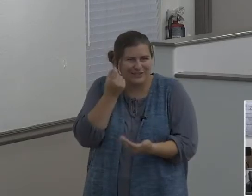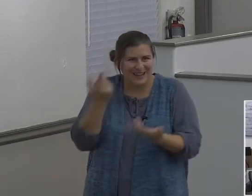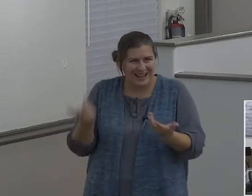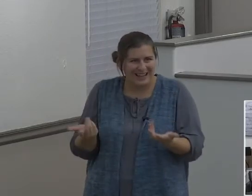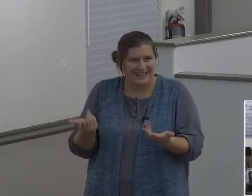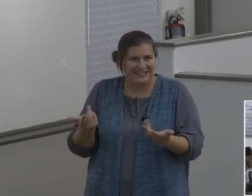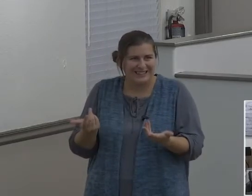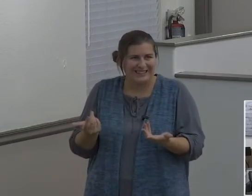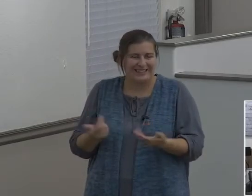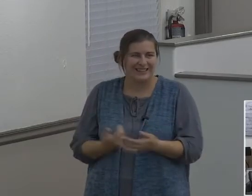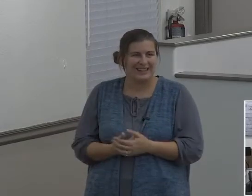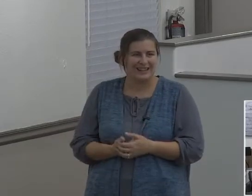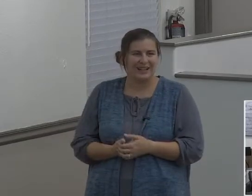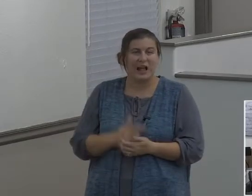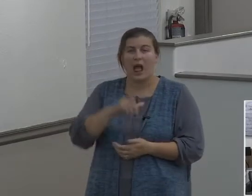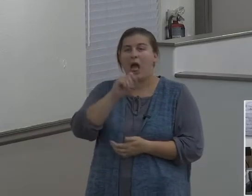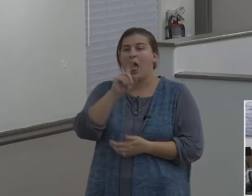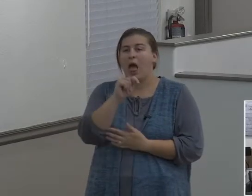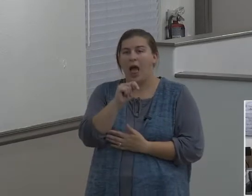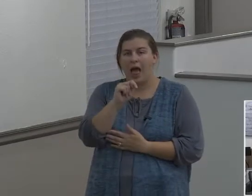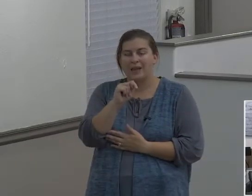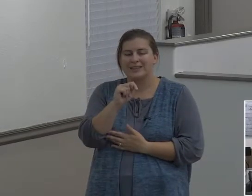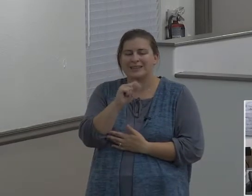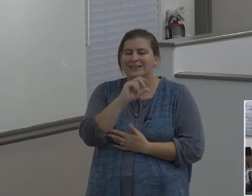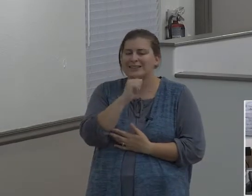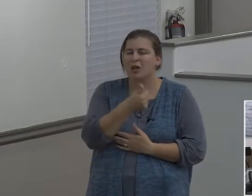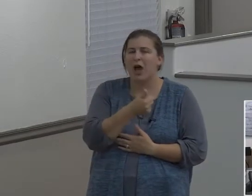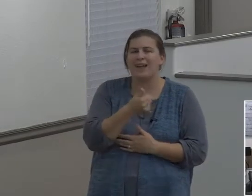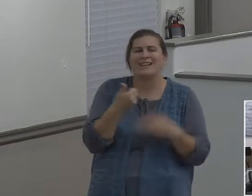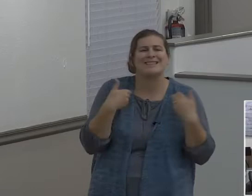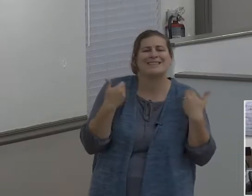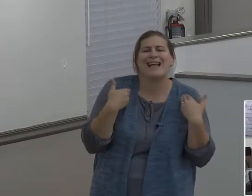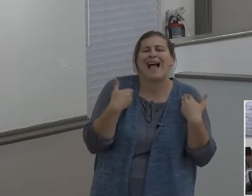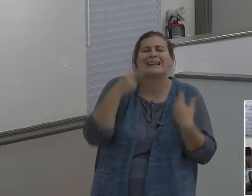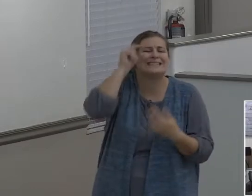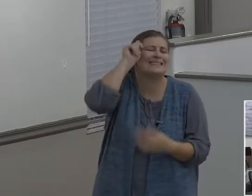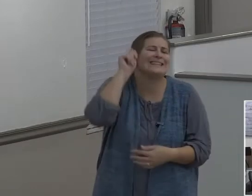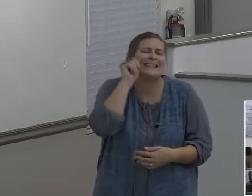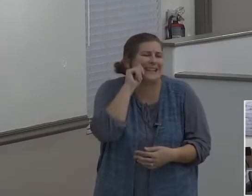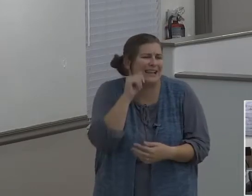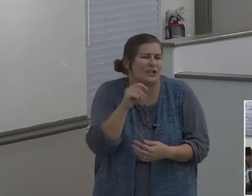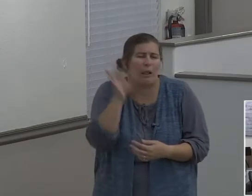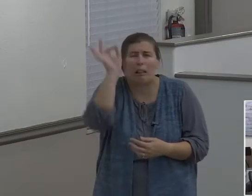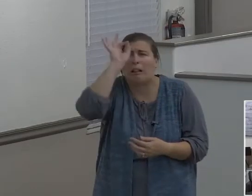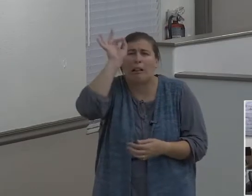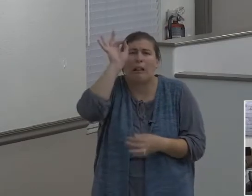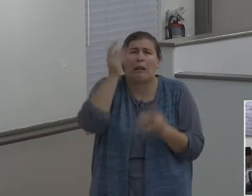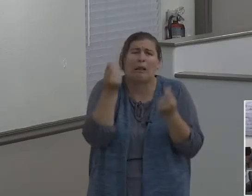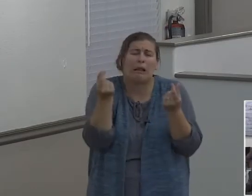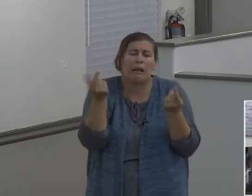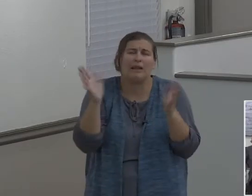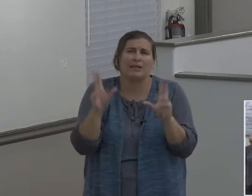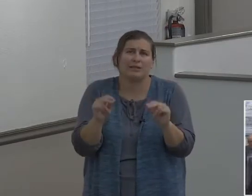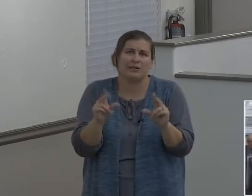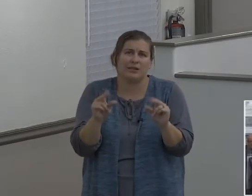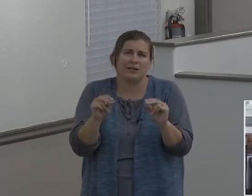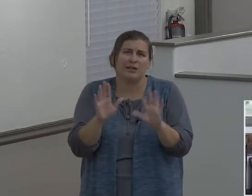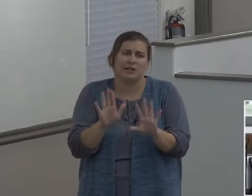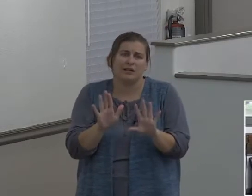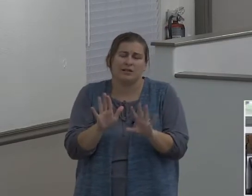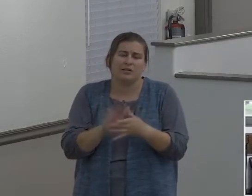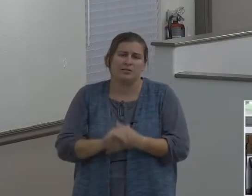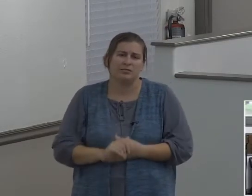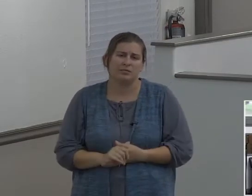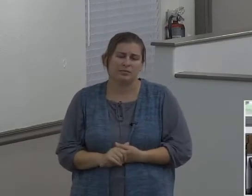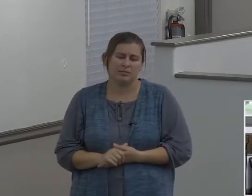Lot isn't some ignorant little teenager or something like this that Abram is dragging off to Egypt with him. No,